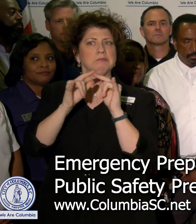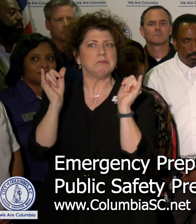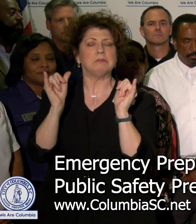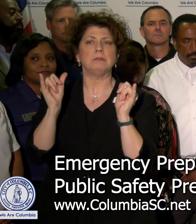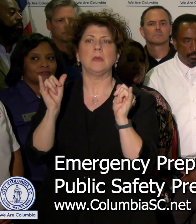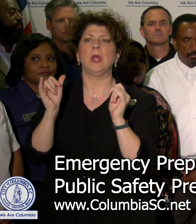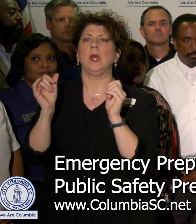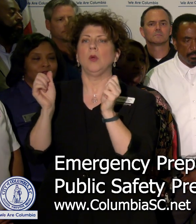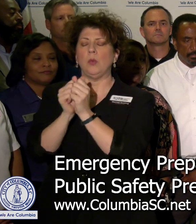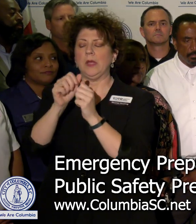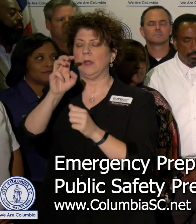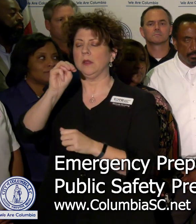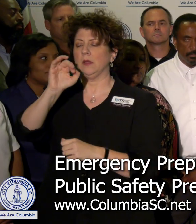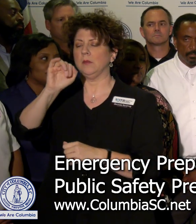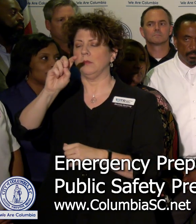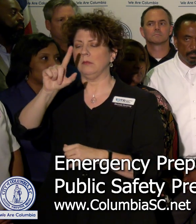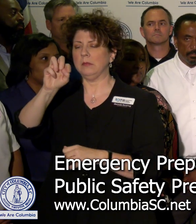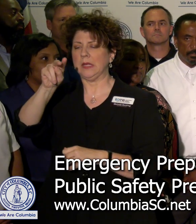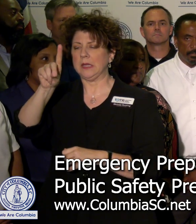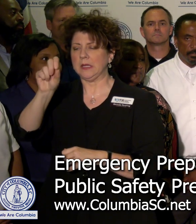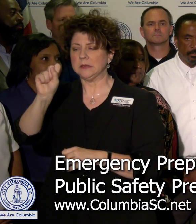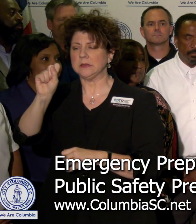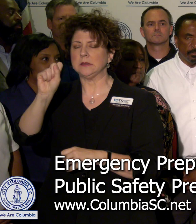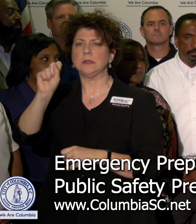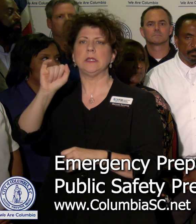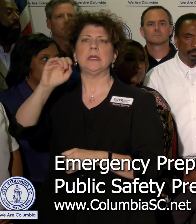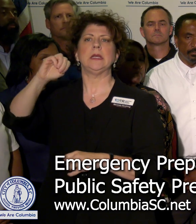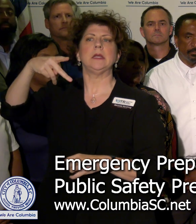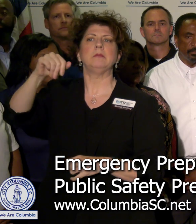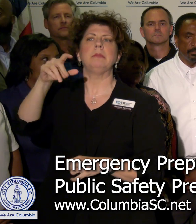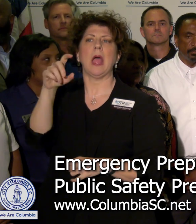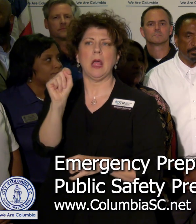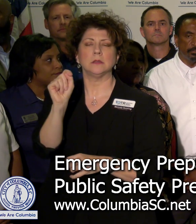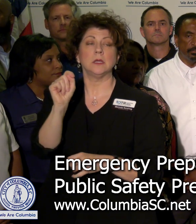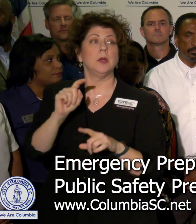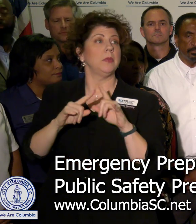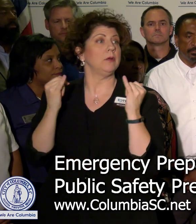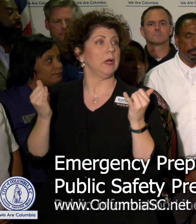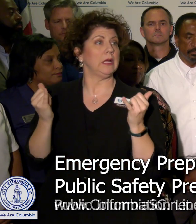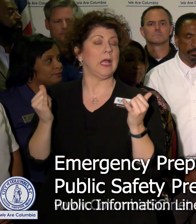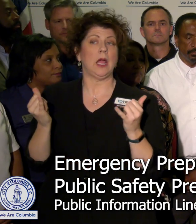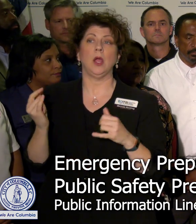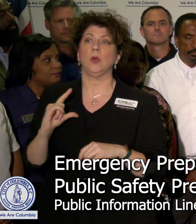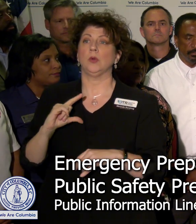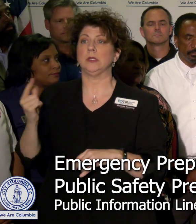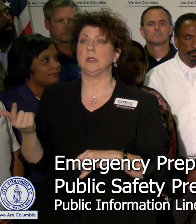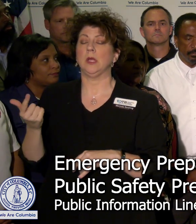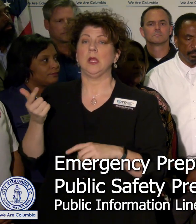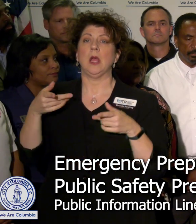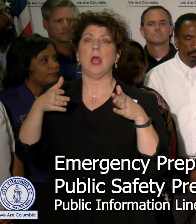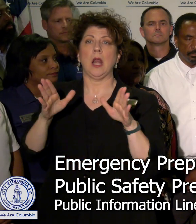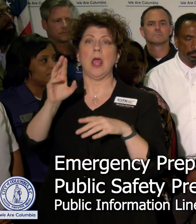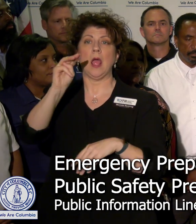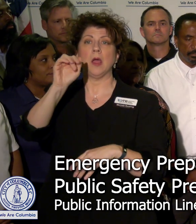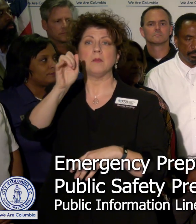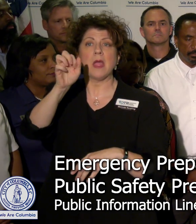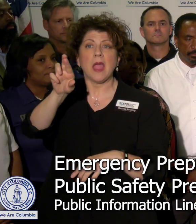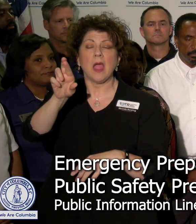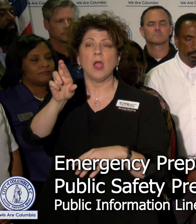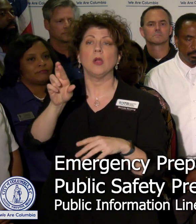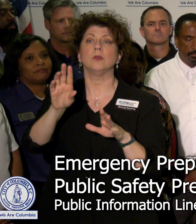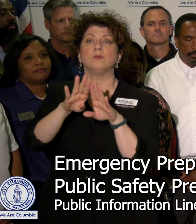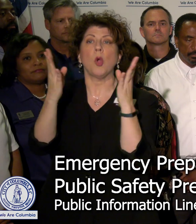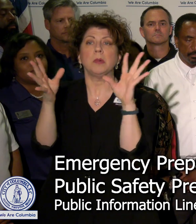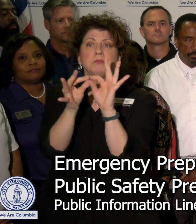impact, keeping that a priority for you. At this time, we will let Mayor Steve Benjamin give some opening